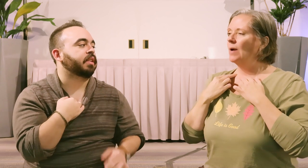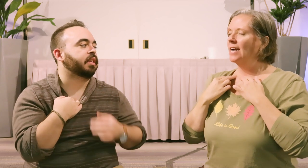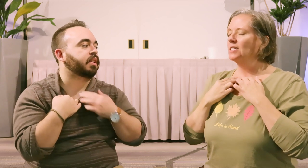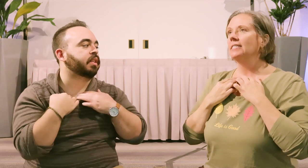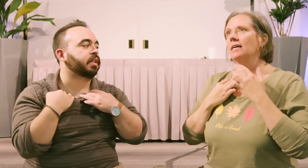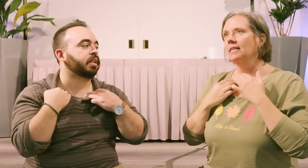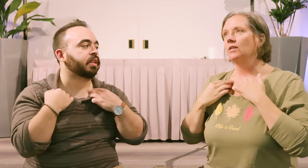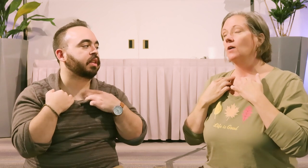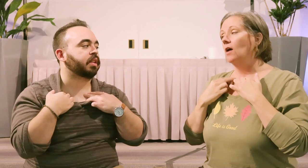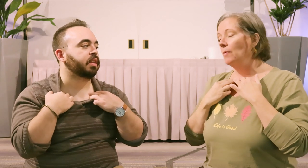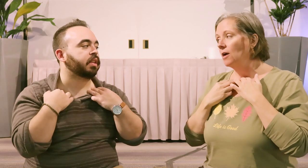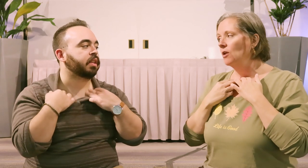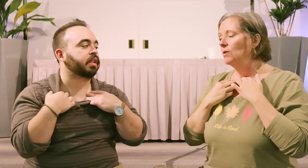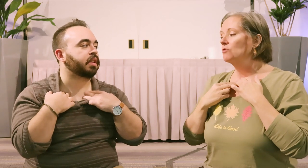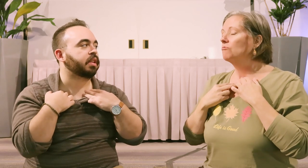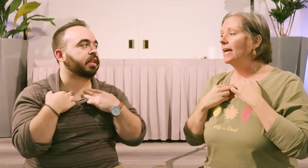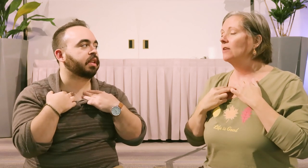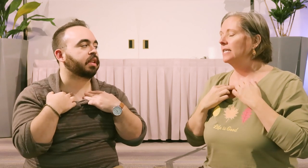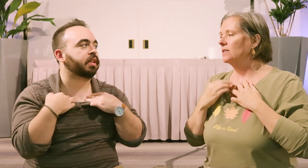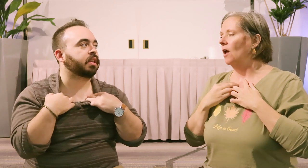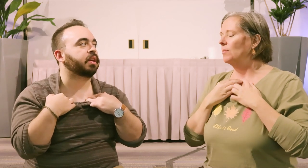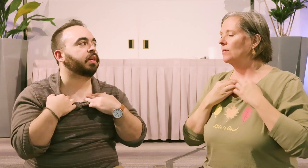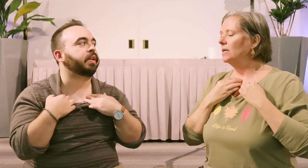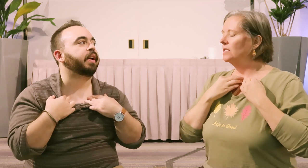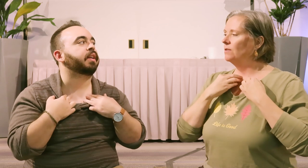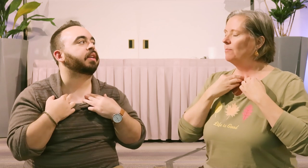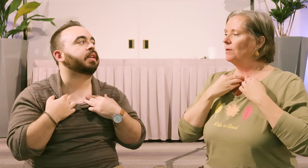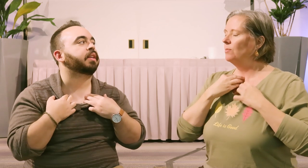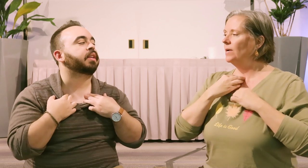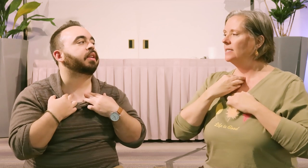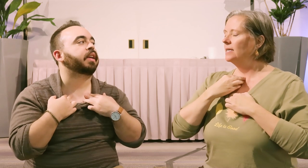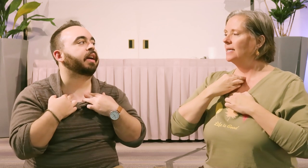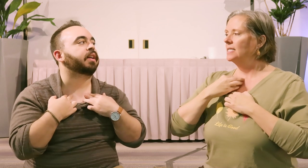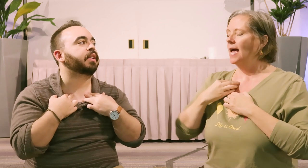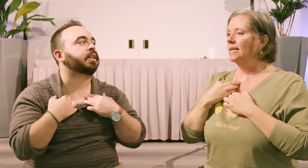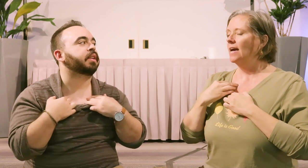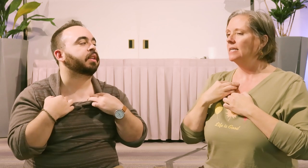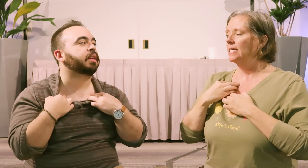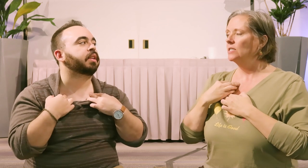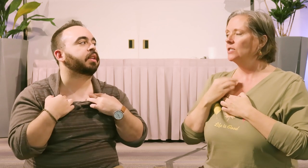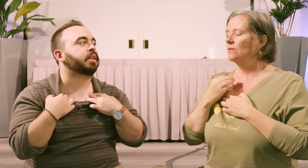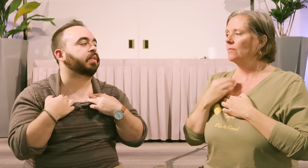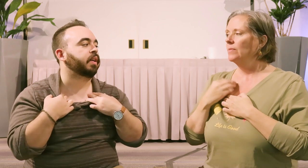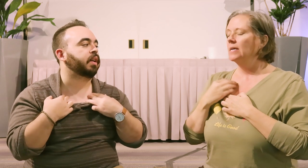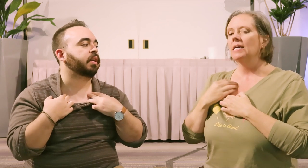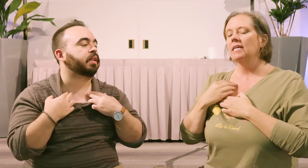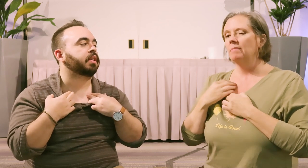you actually technically you're not on the collarbone you're right underneath the collarbone. Okay. So you know that bony point? Yeah. It's diagonally out an inch. Okay. It can be